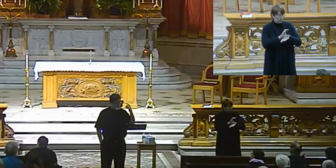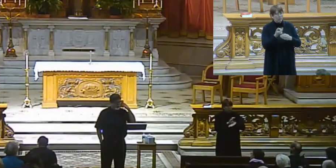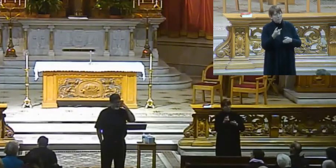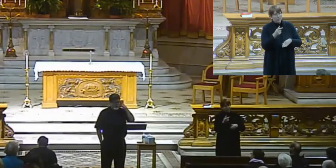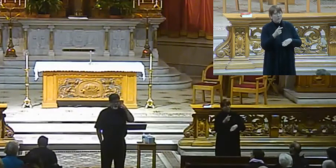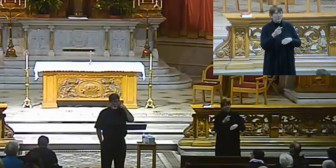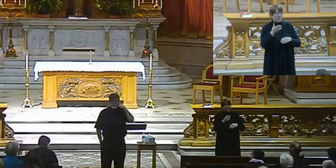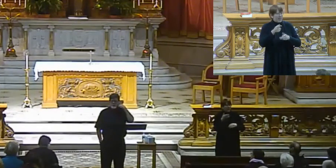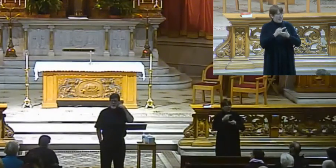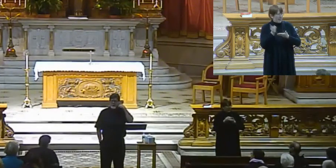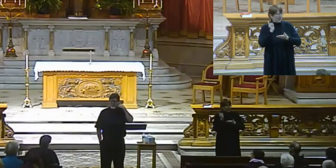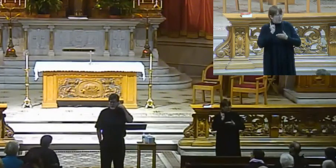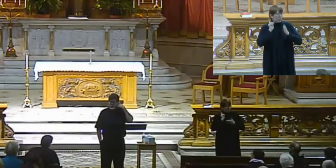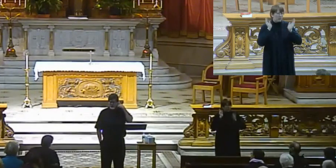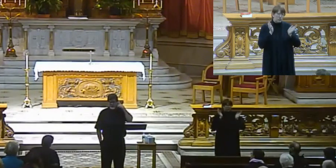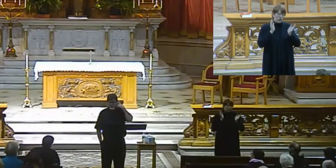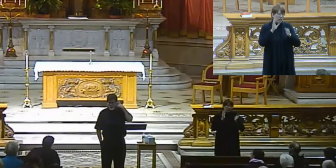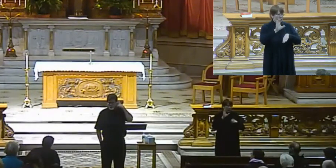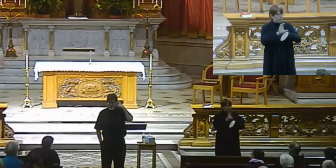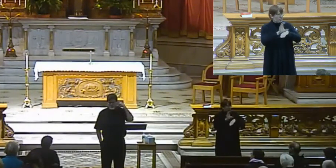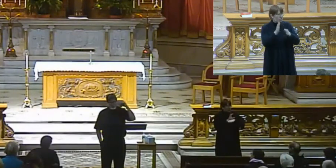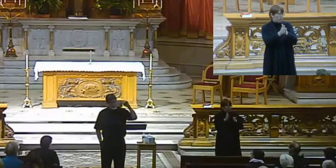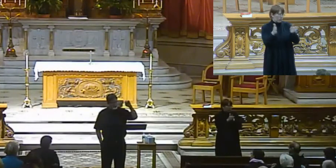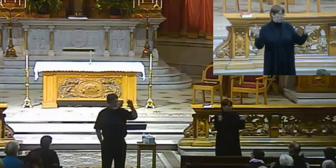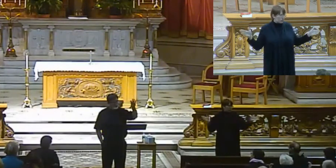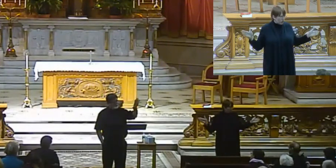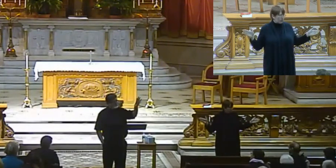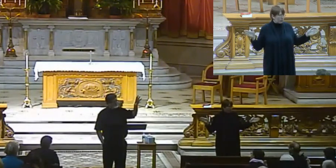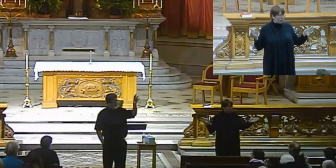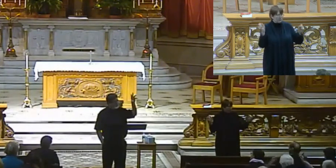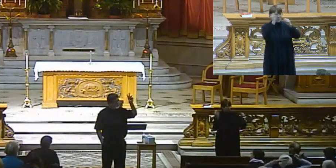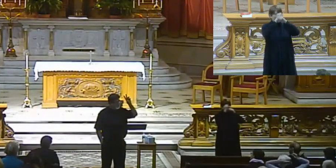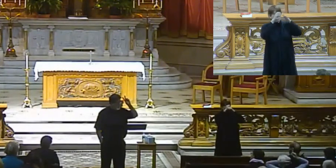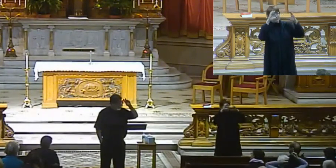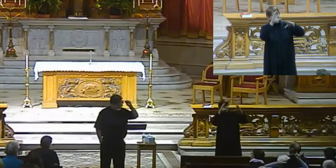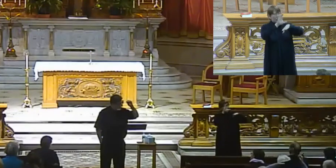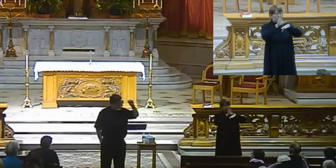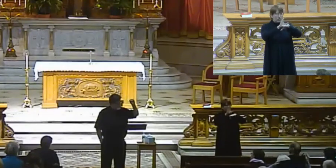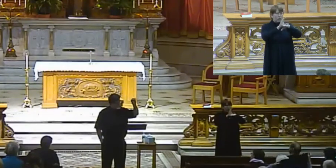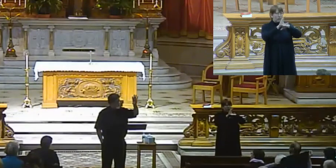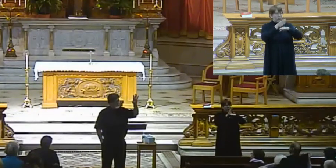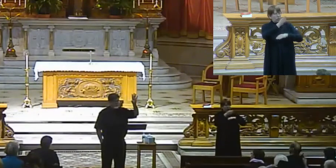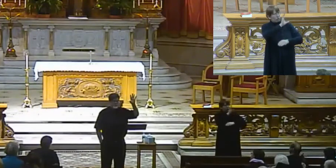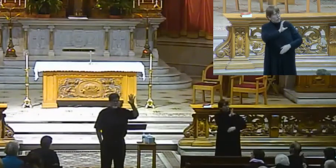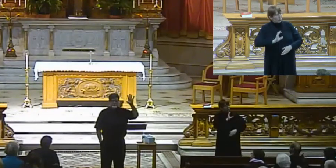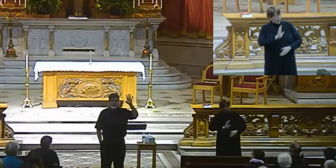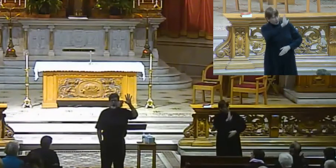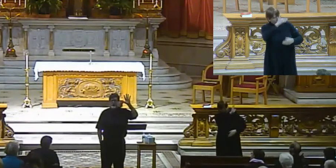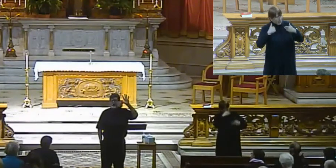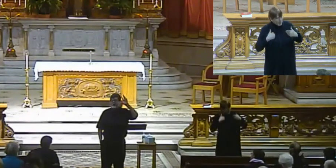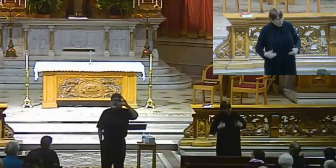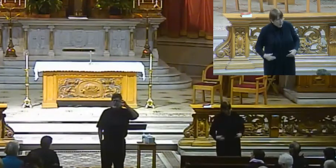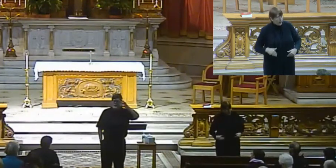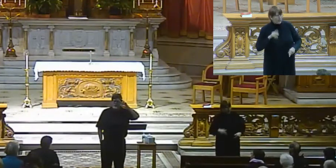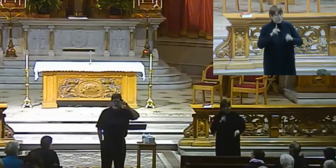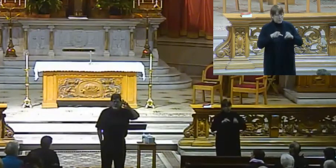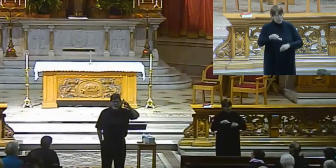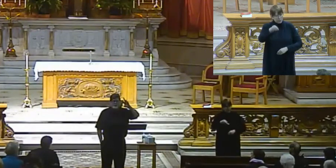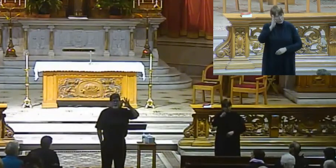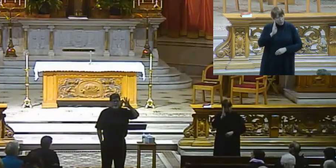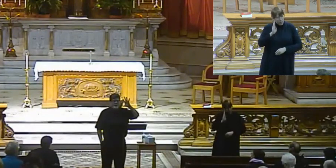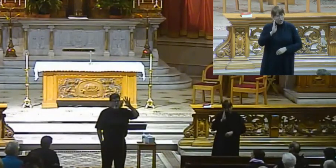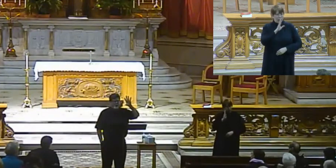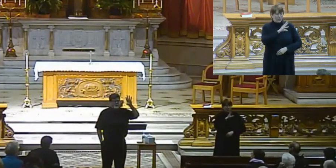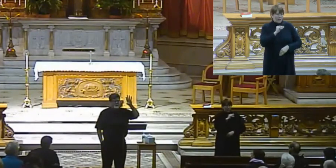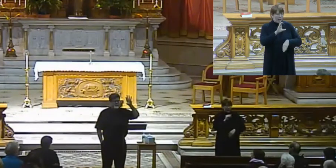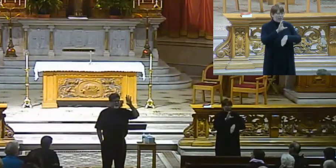general ways with some images of the church. The church is the body of Christ. The church is the people of God. The church is the